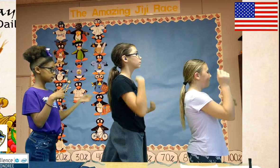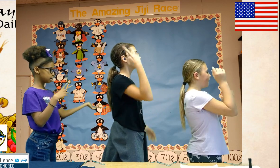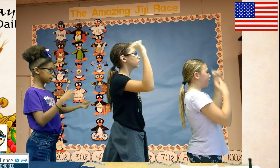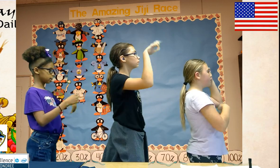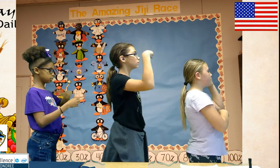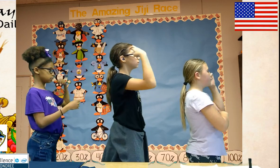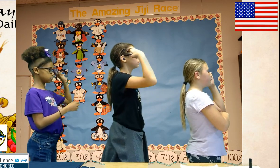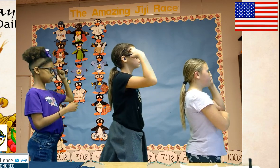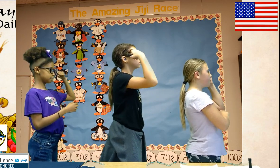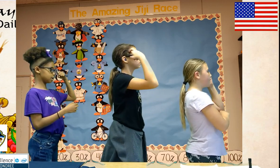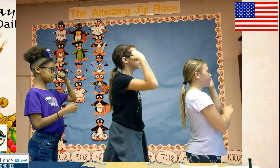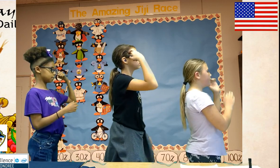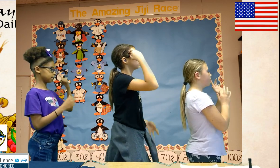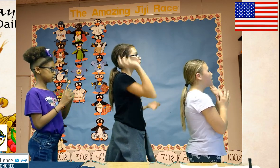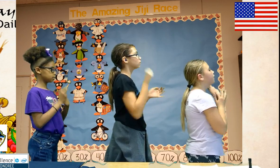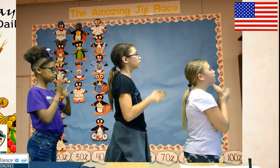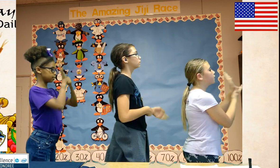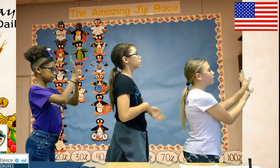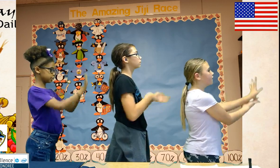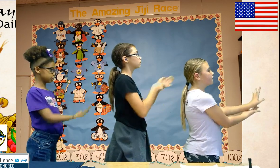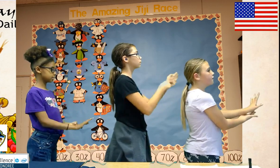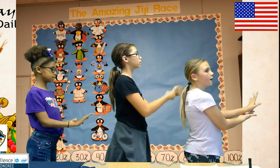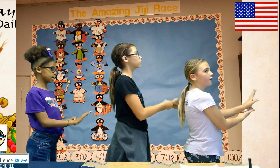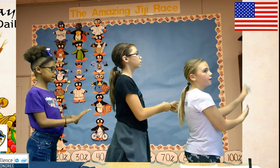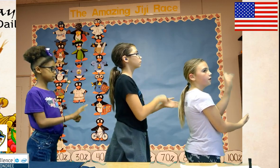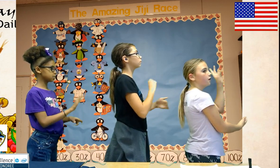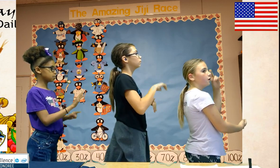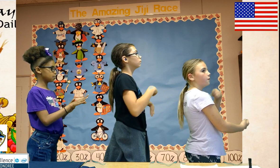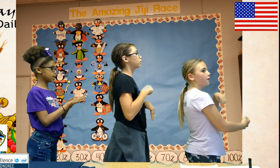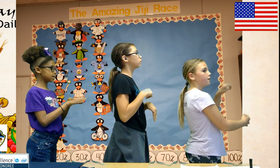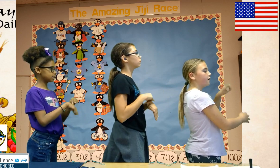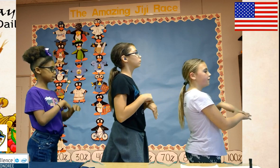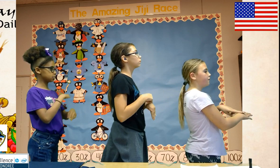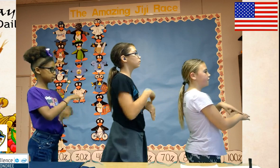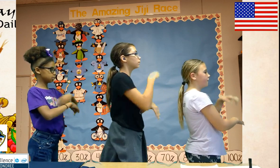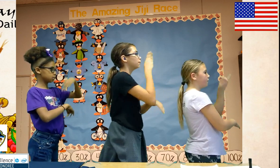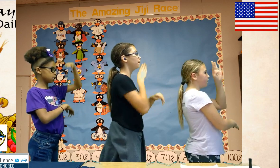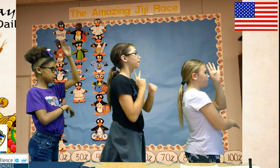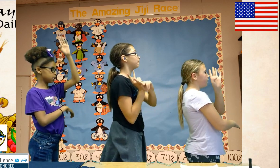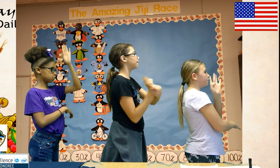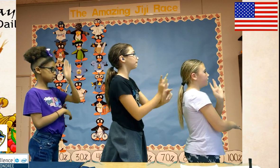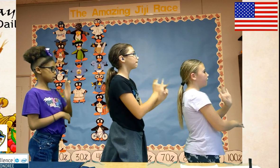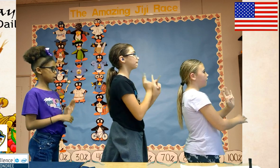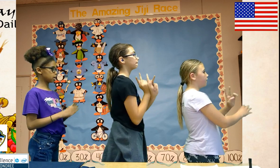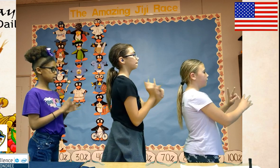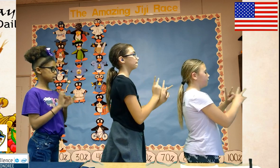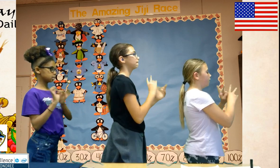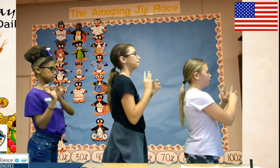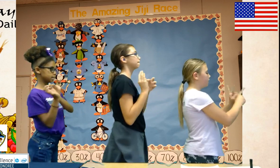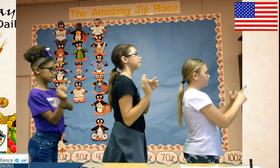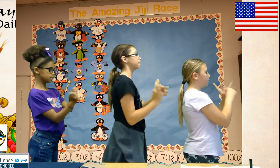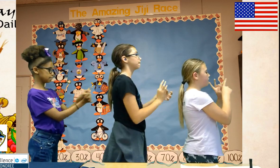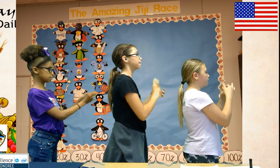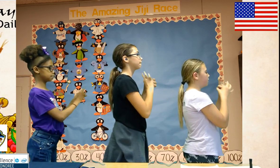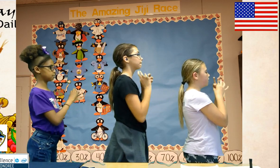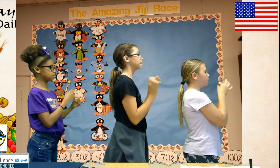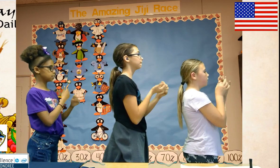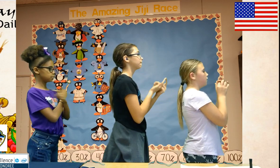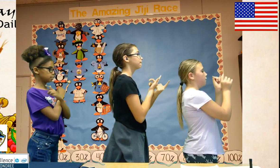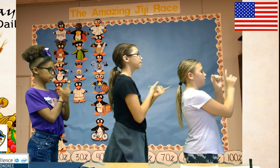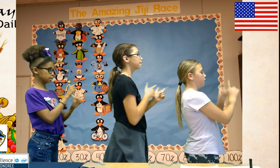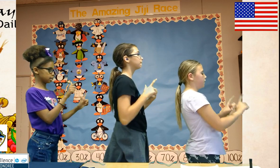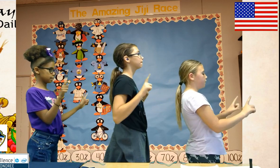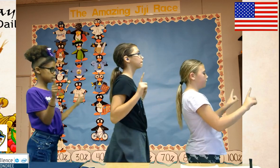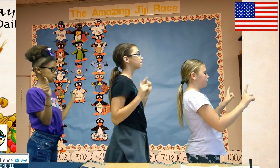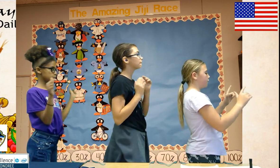and to the republic for which it stands, one nation, under God, indivisible,